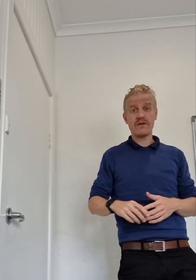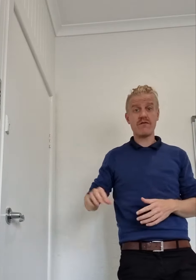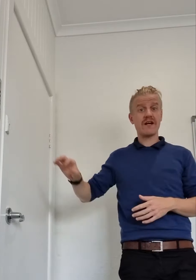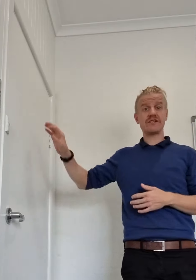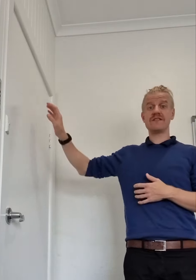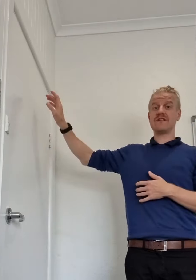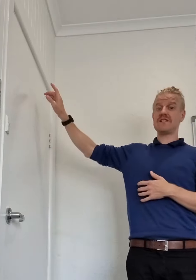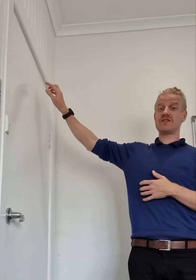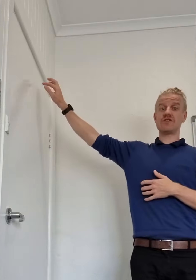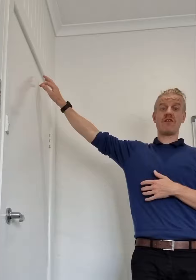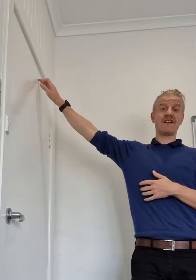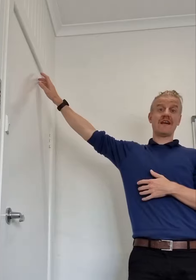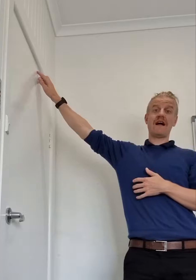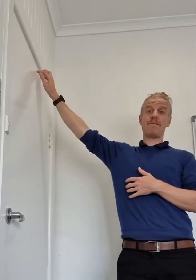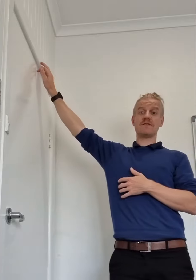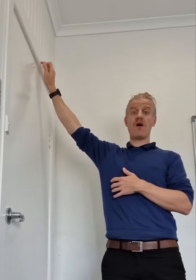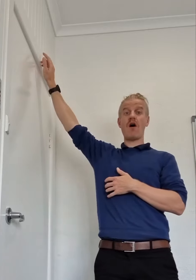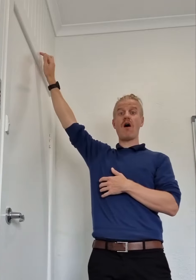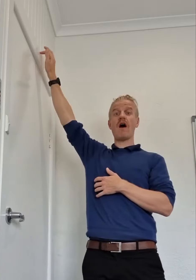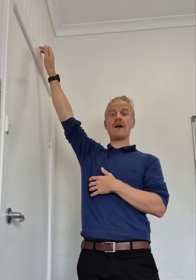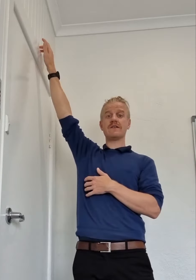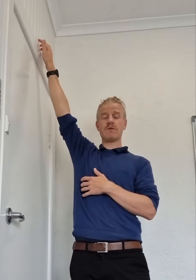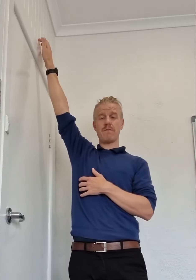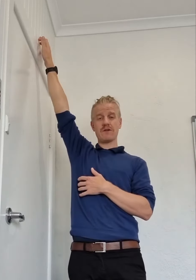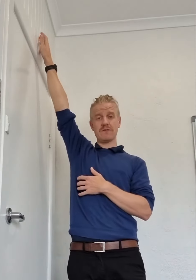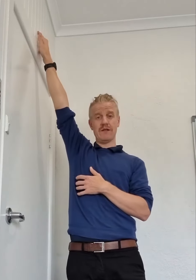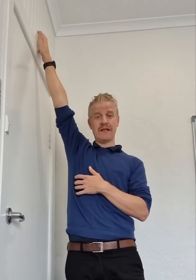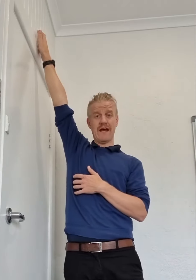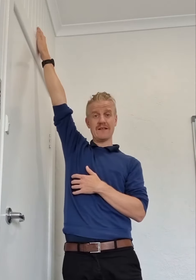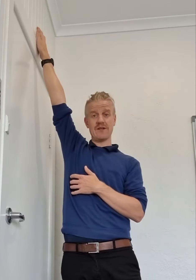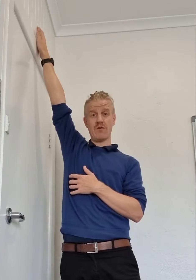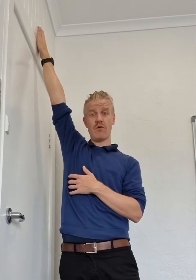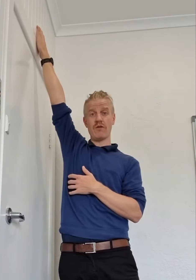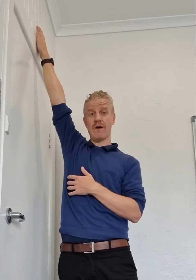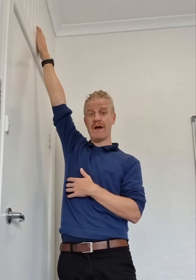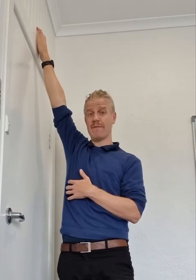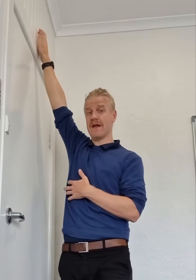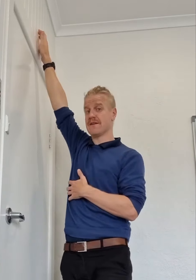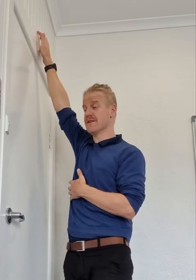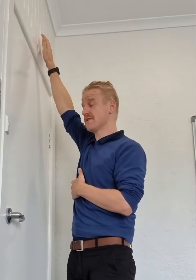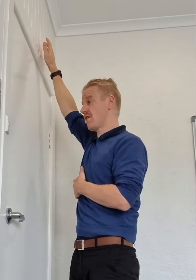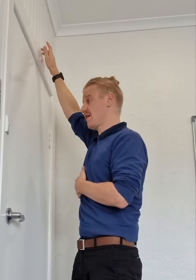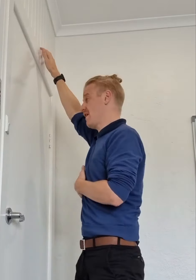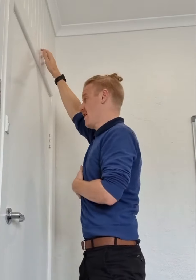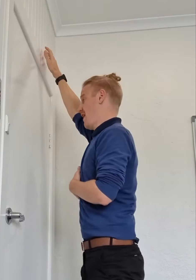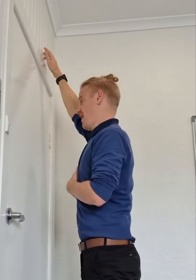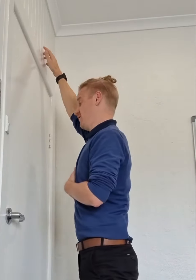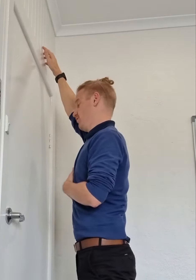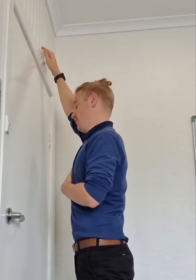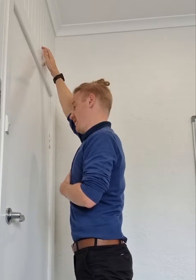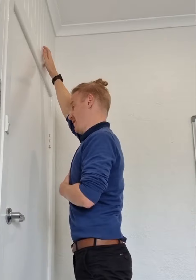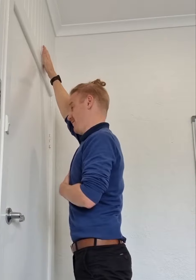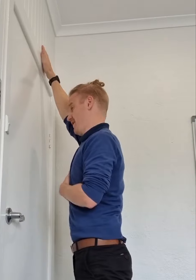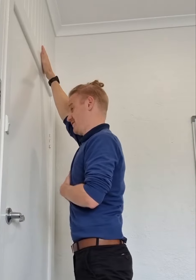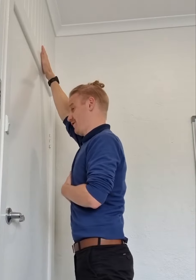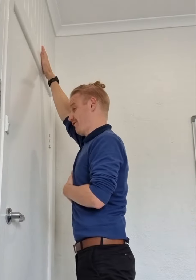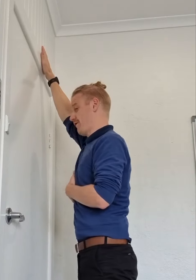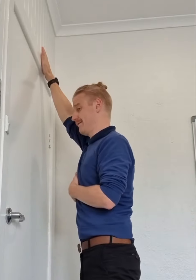directions is to try to get up as high as we possibly can so all the way up there to the side and all the way up there to the front.